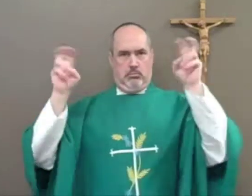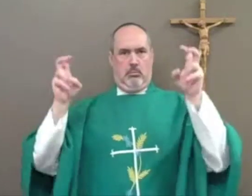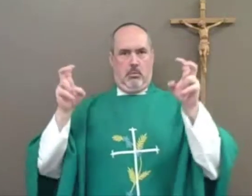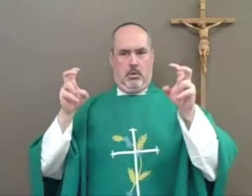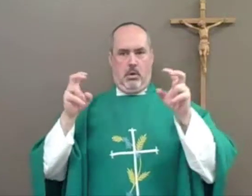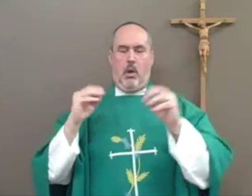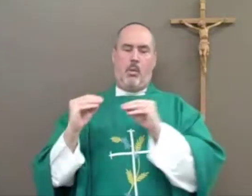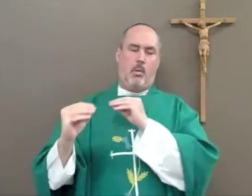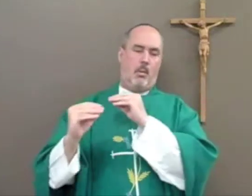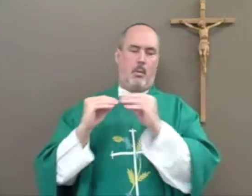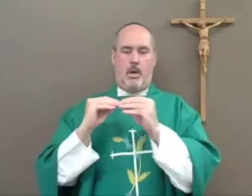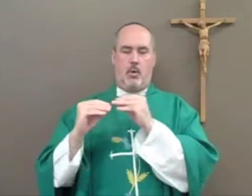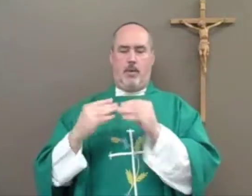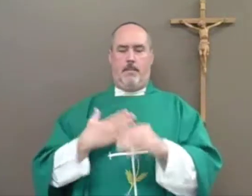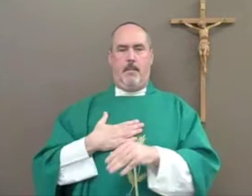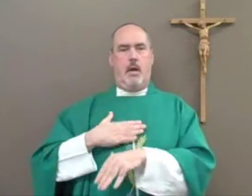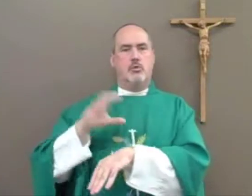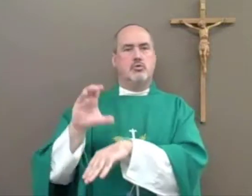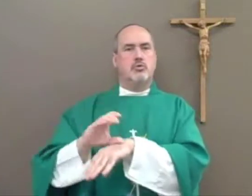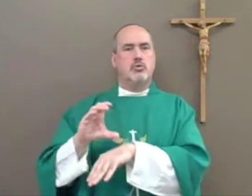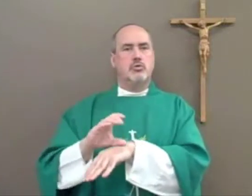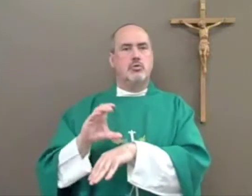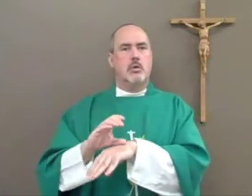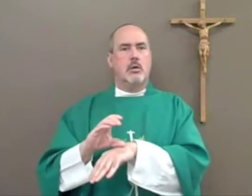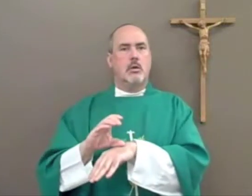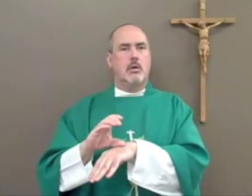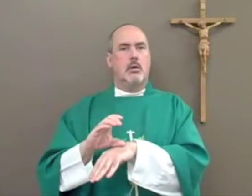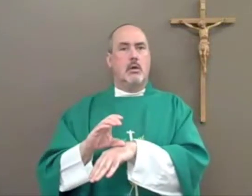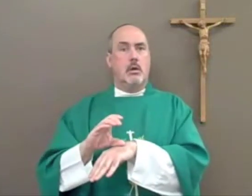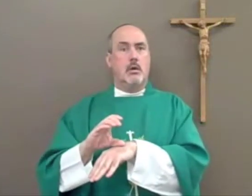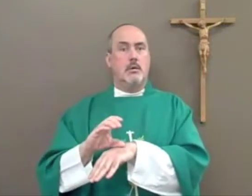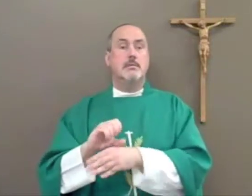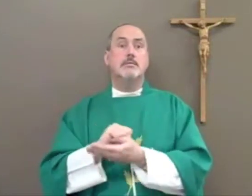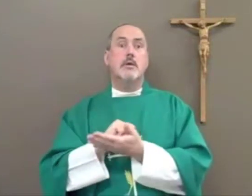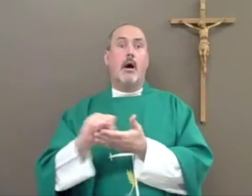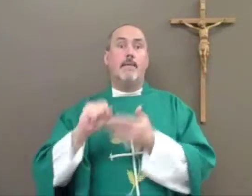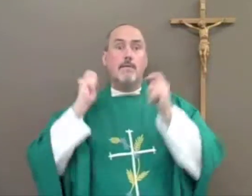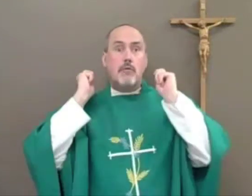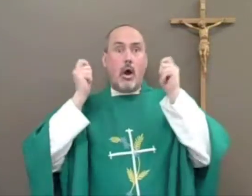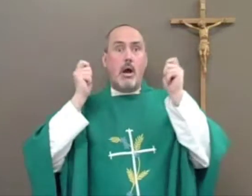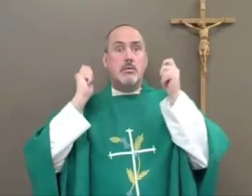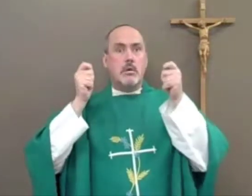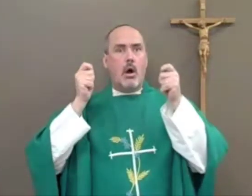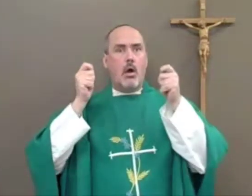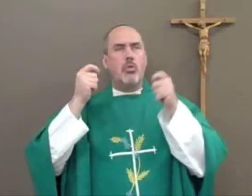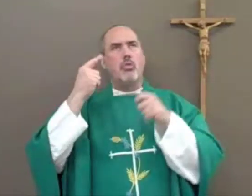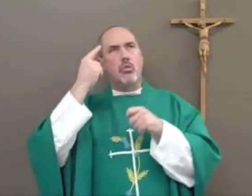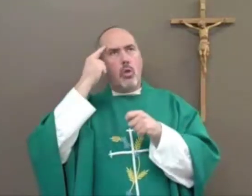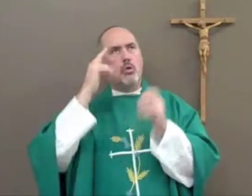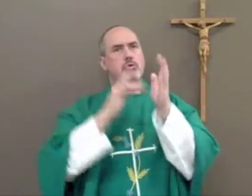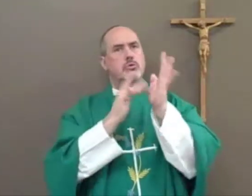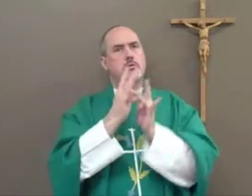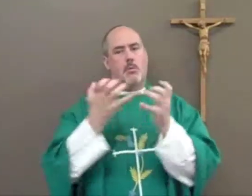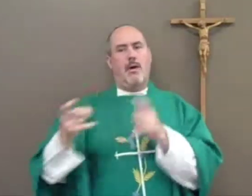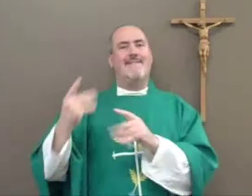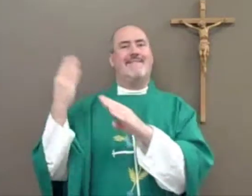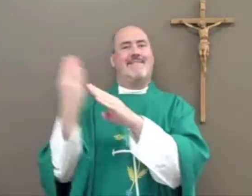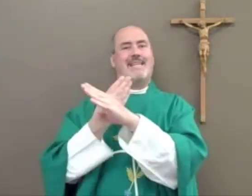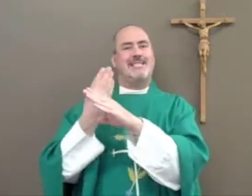spoke to him and said, repair my church. Well St. Francis thought he meant